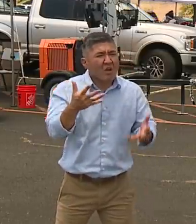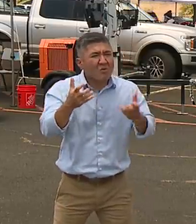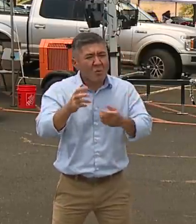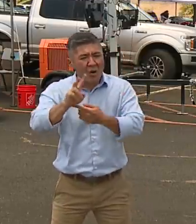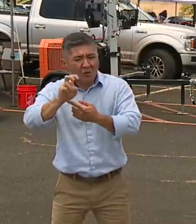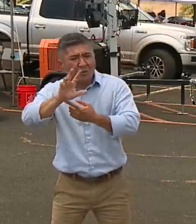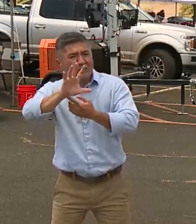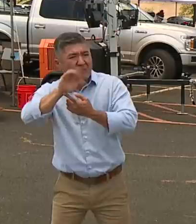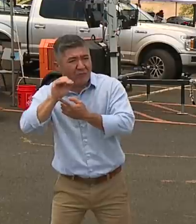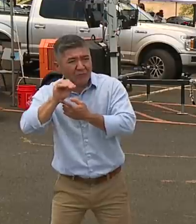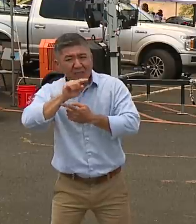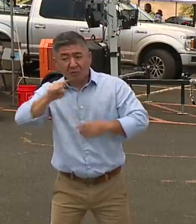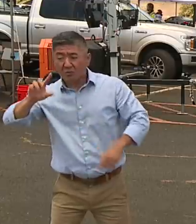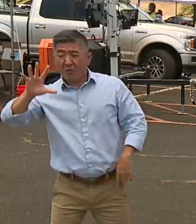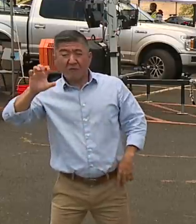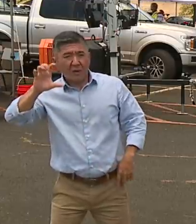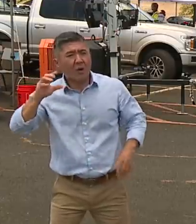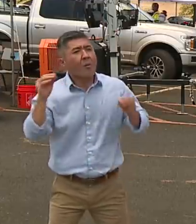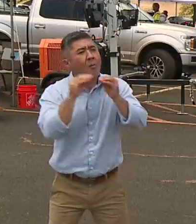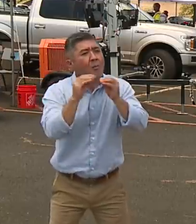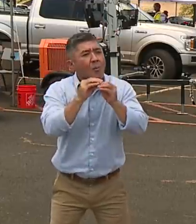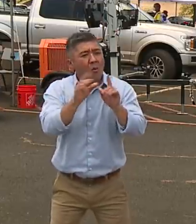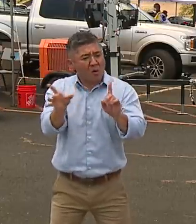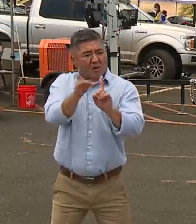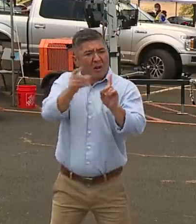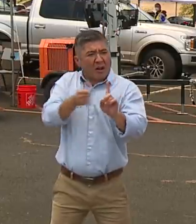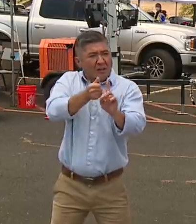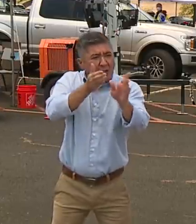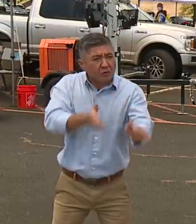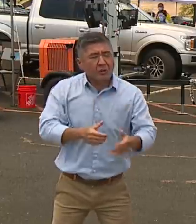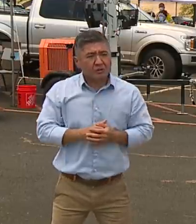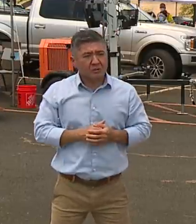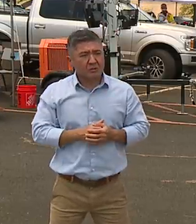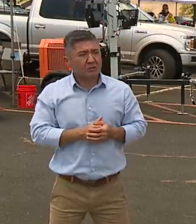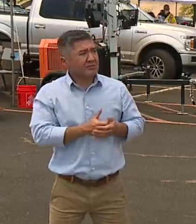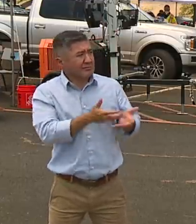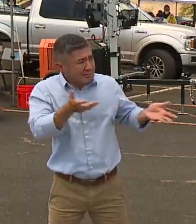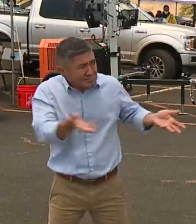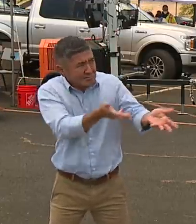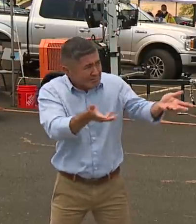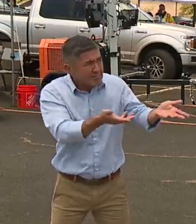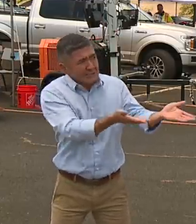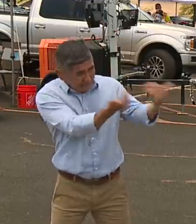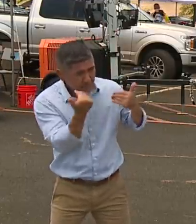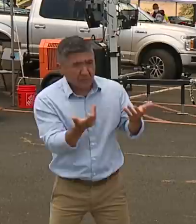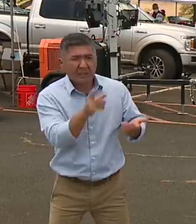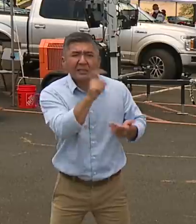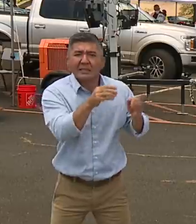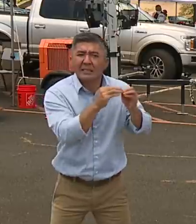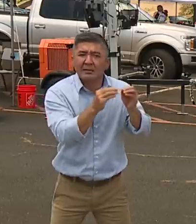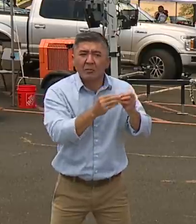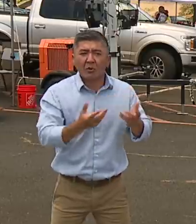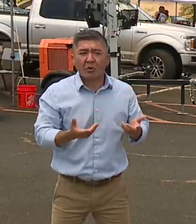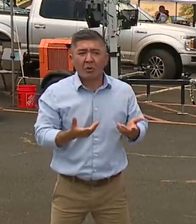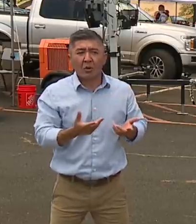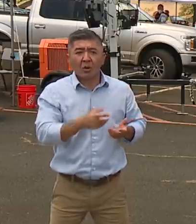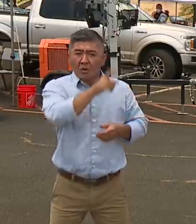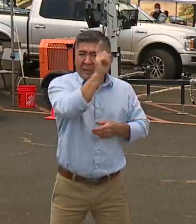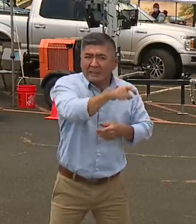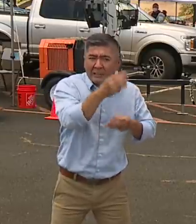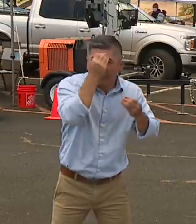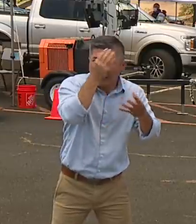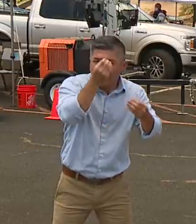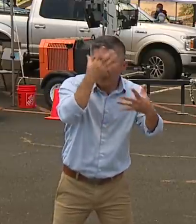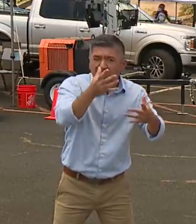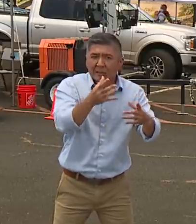500 to supplement what the state is doing and to work with the Department of Health in terms of the information we get from contact tracing and feeding